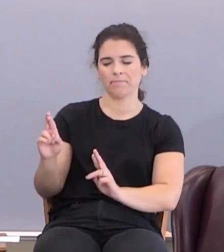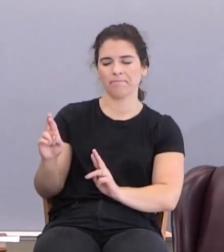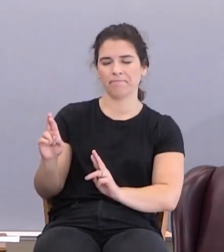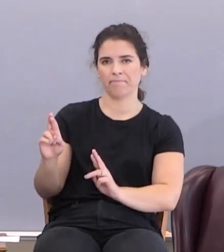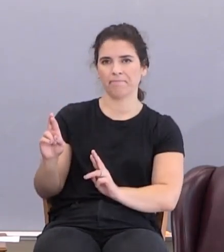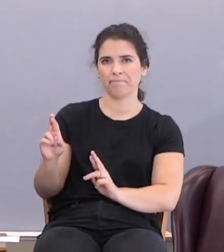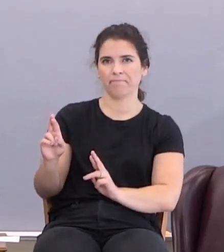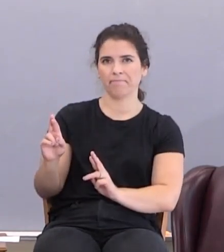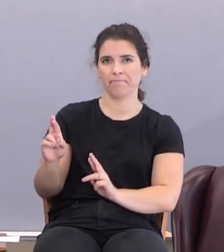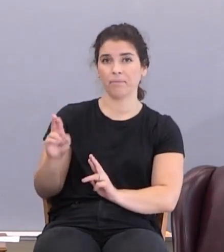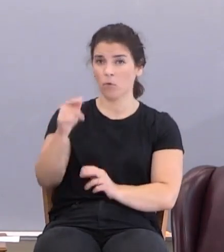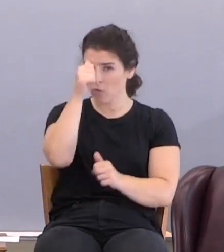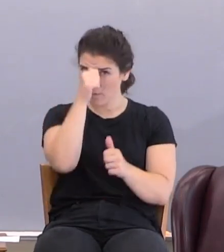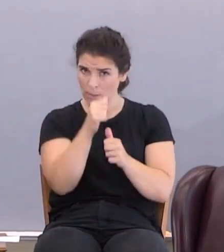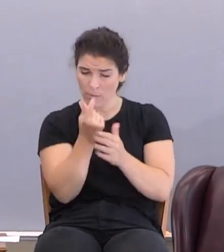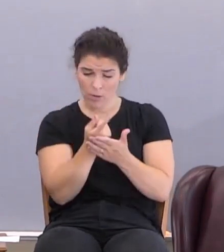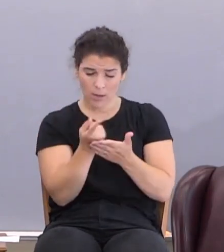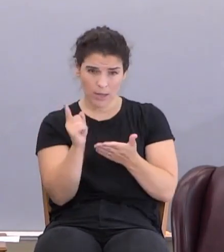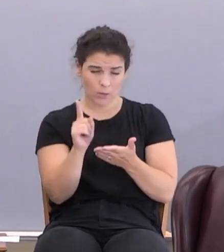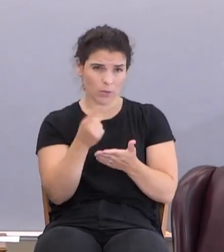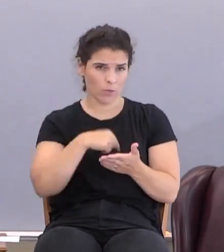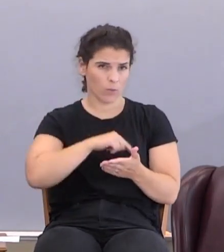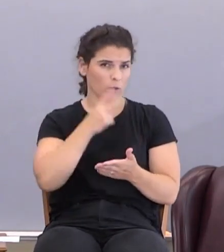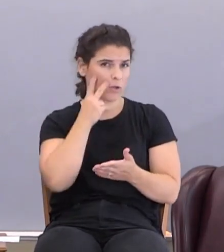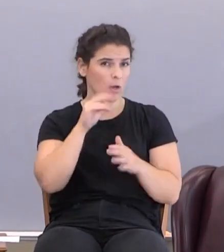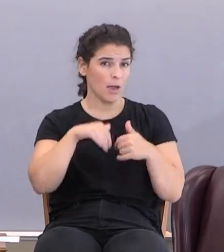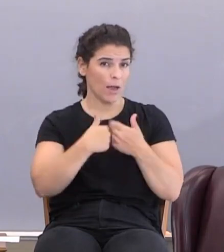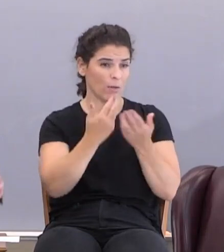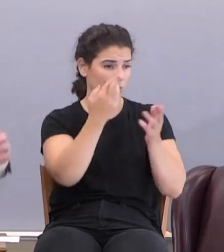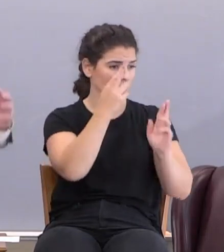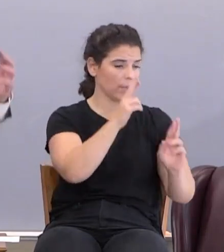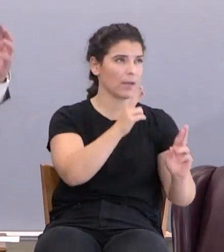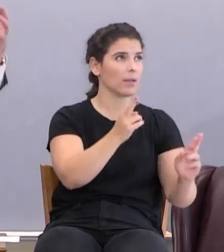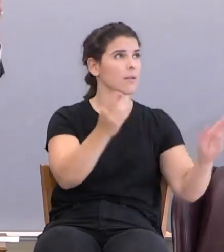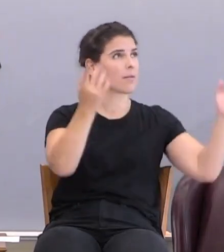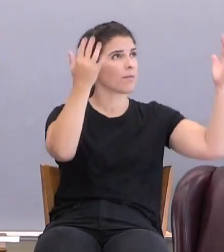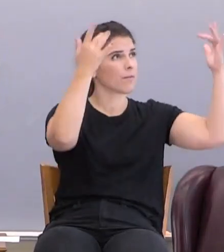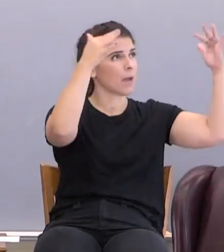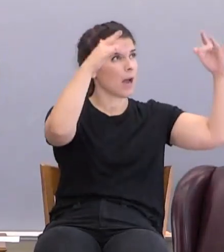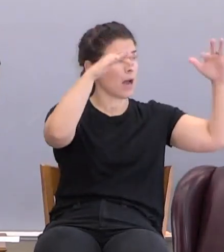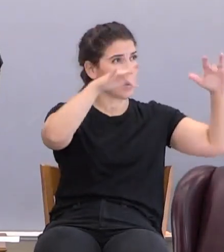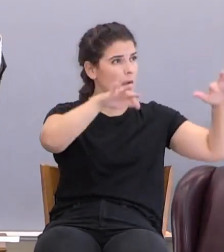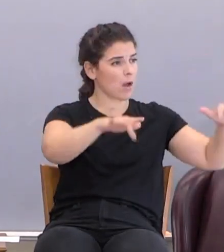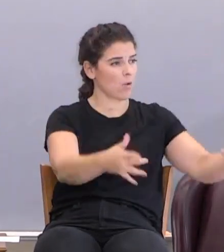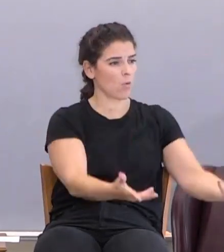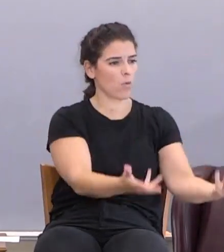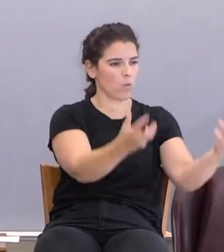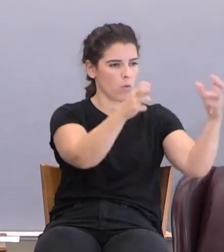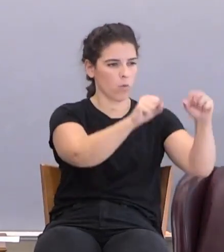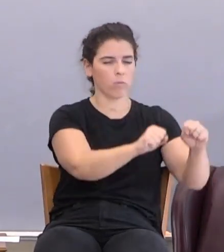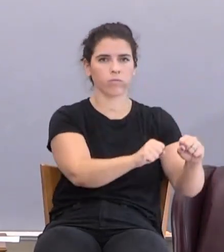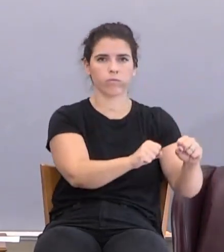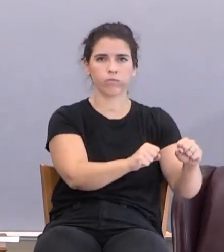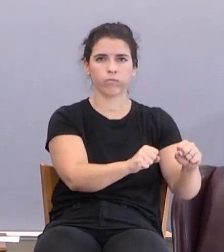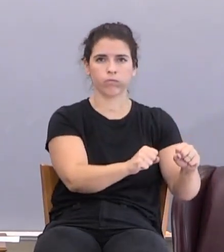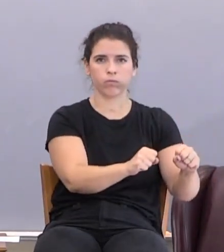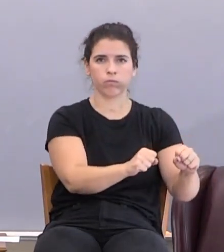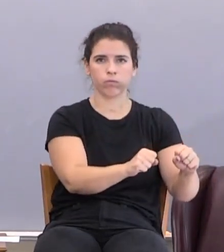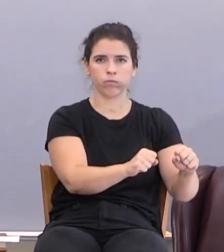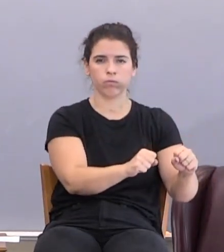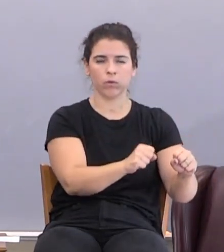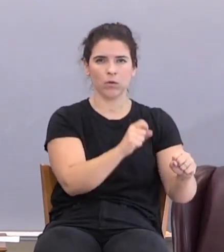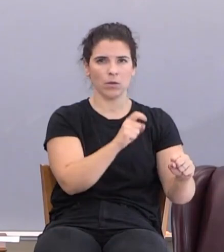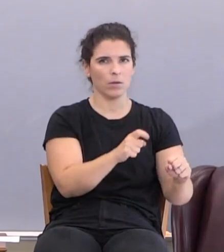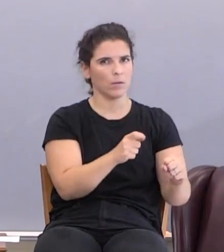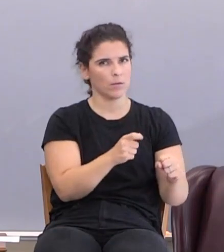You remember how we, last week, how we saw he had respect? The fire comes down out of heaven. Boom! I mean,